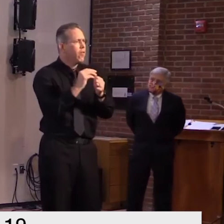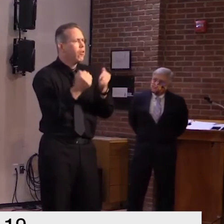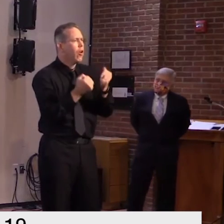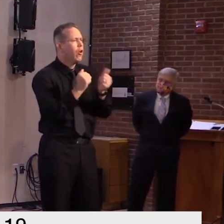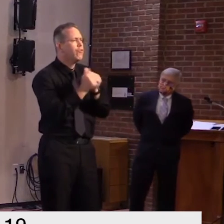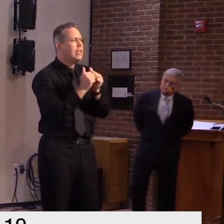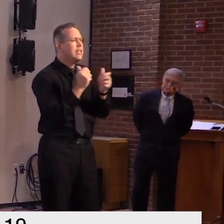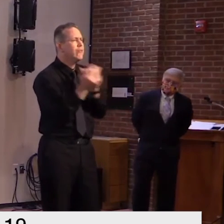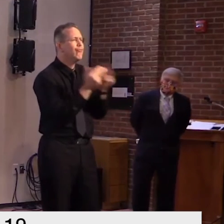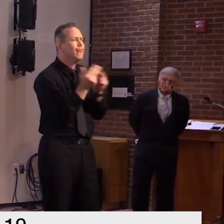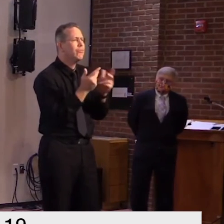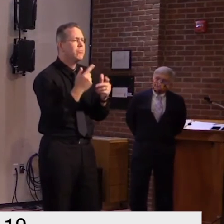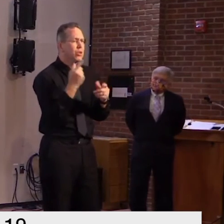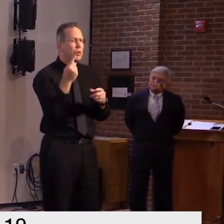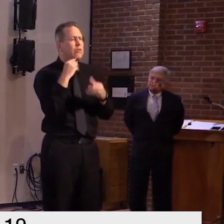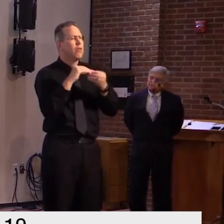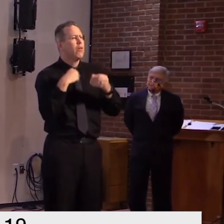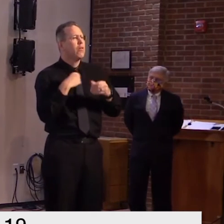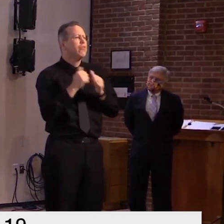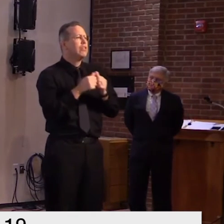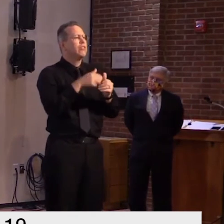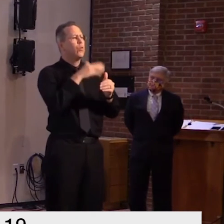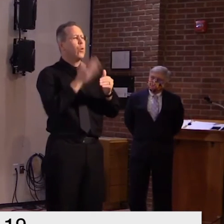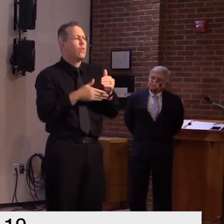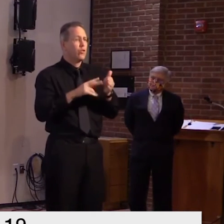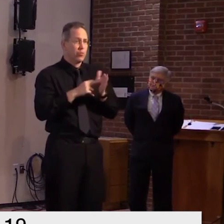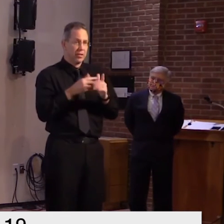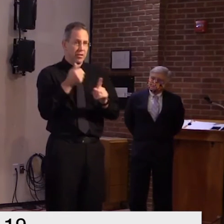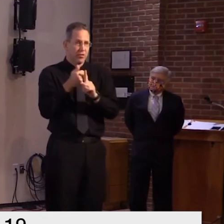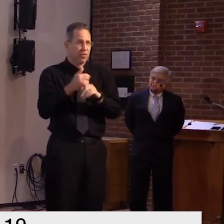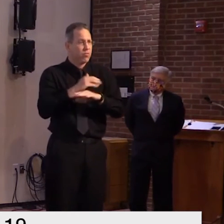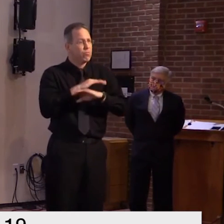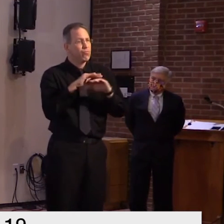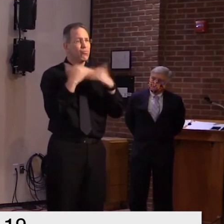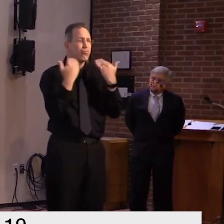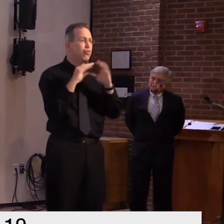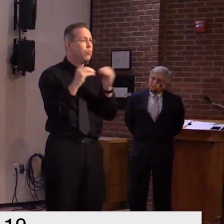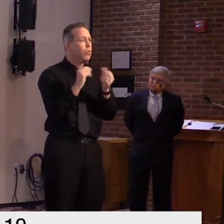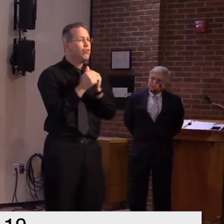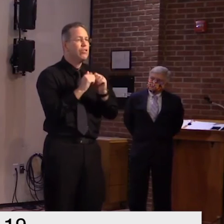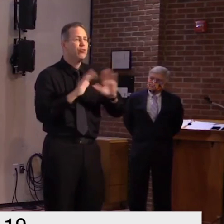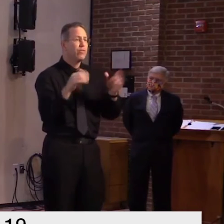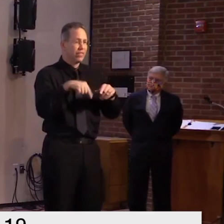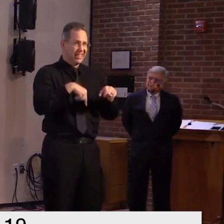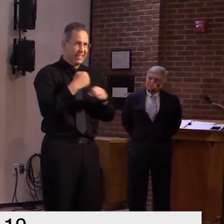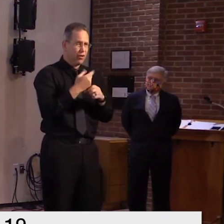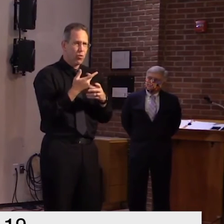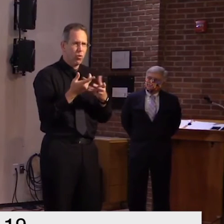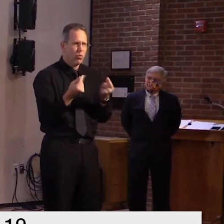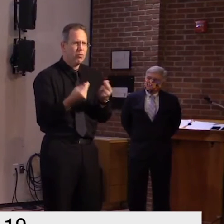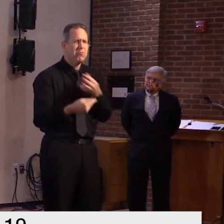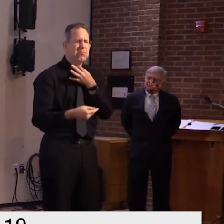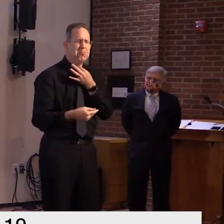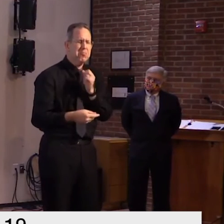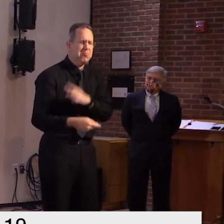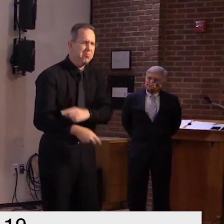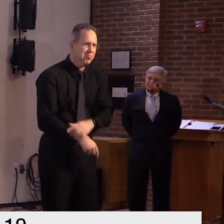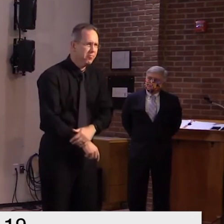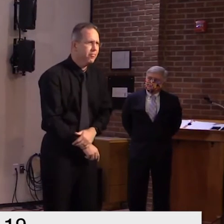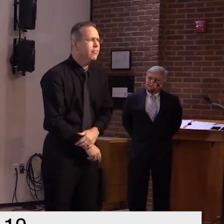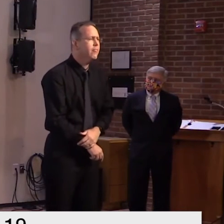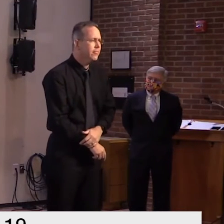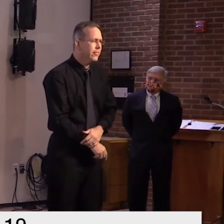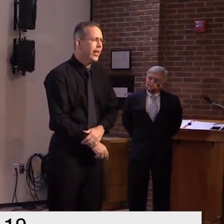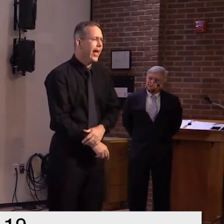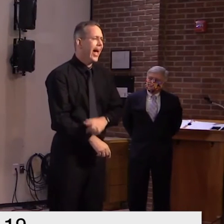are we at a point where we can go back to some sort of normal um i can't foresee racing when i have